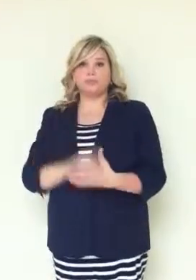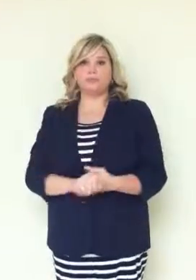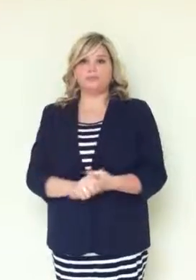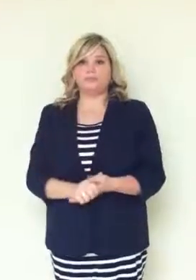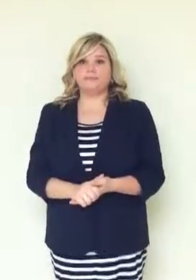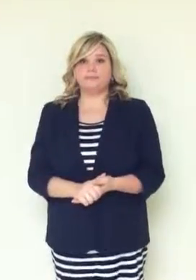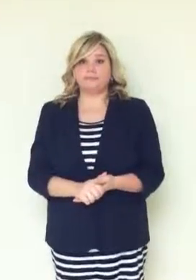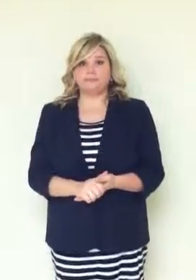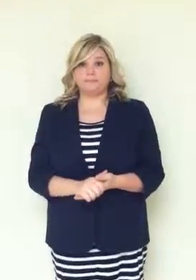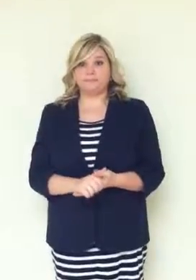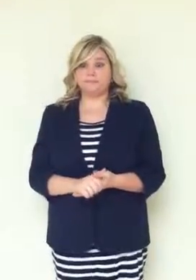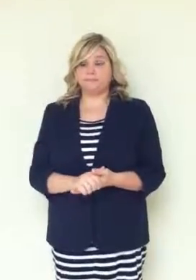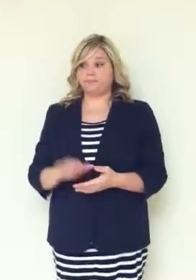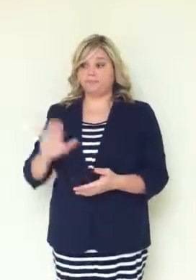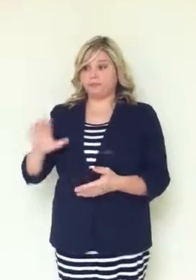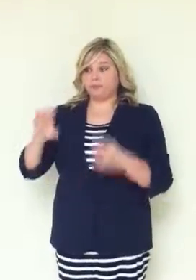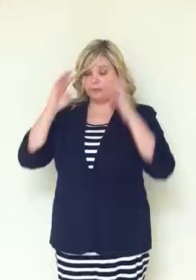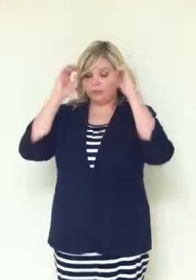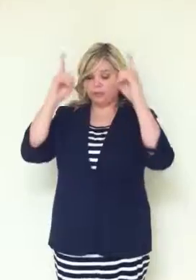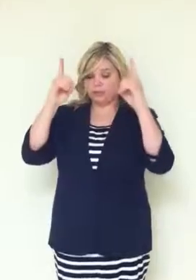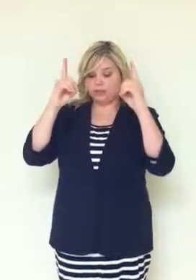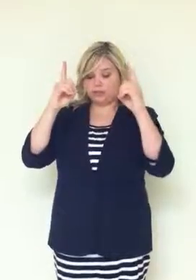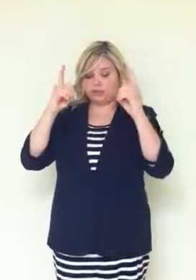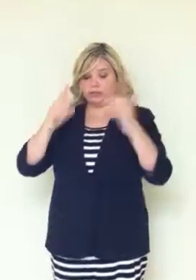She began her education at St. Joseph's School for the Deaf.